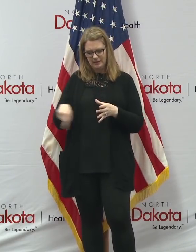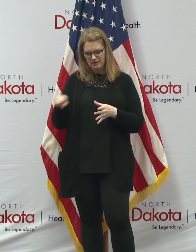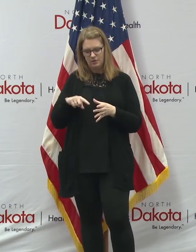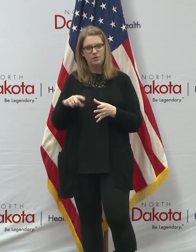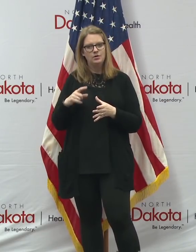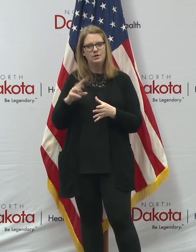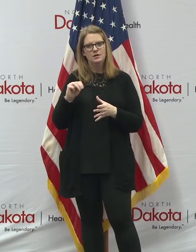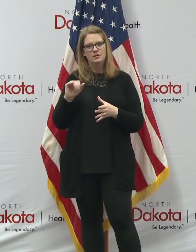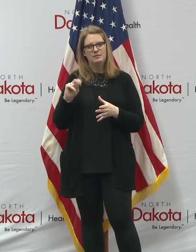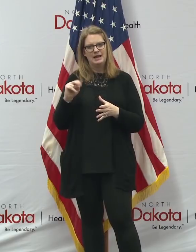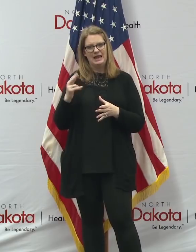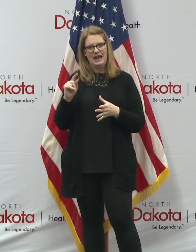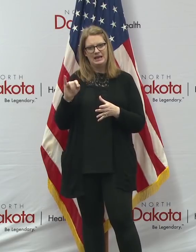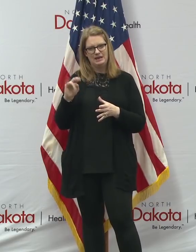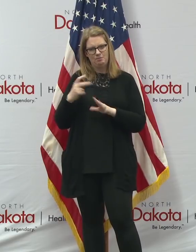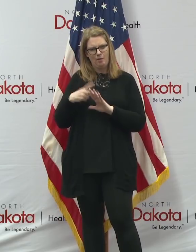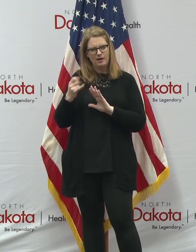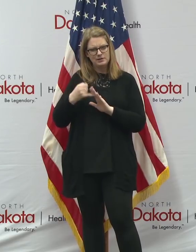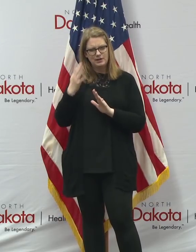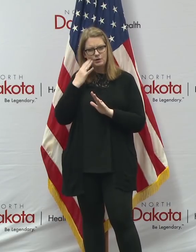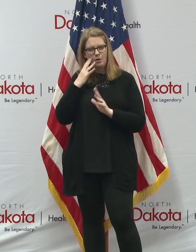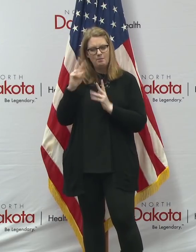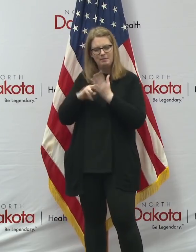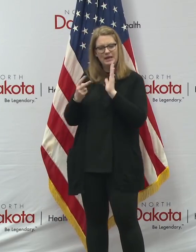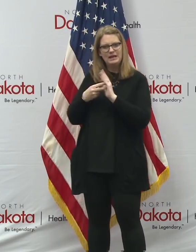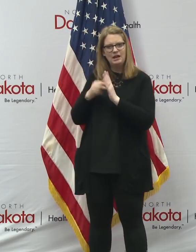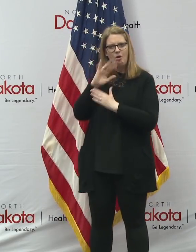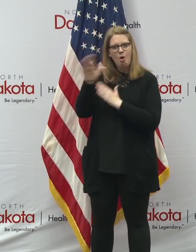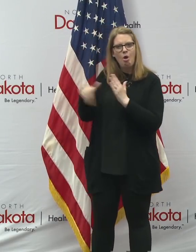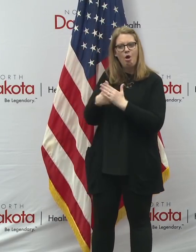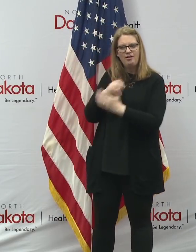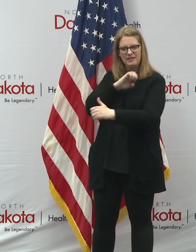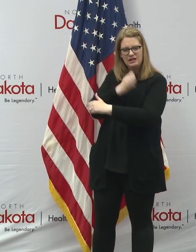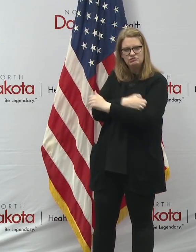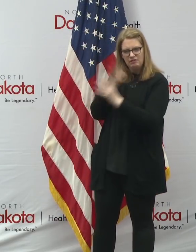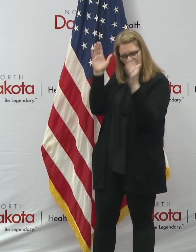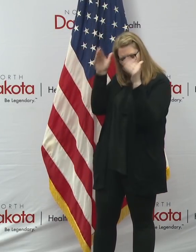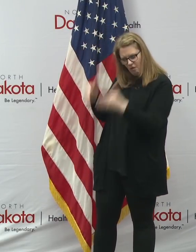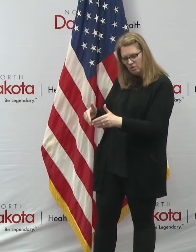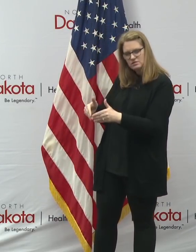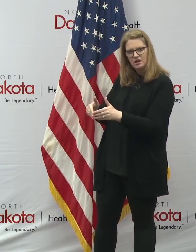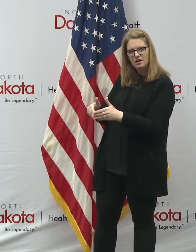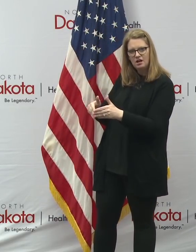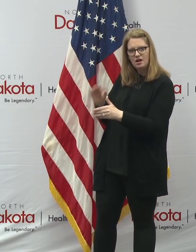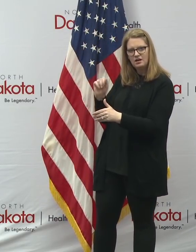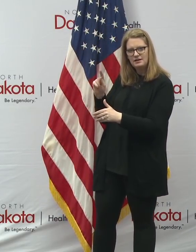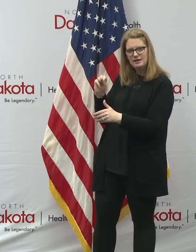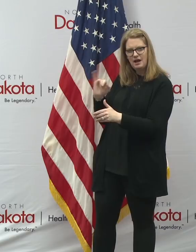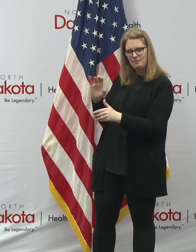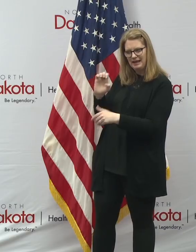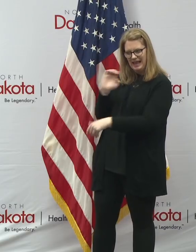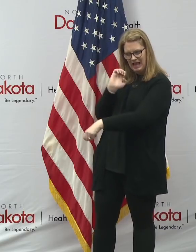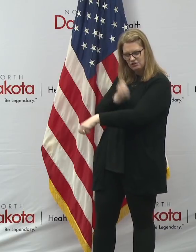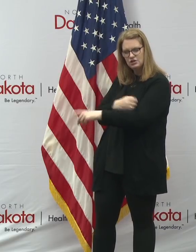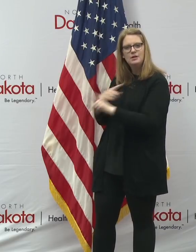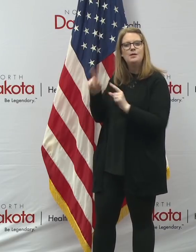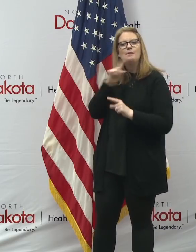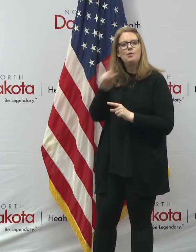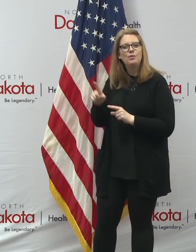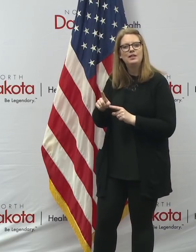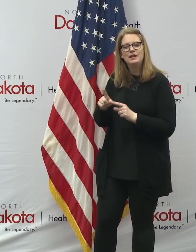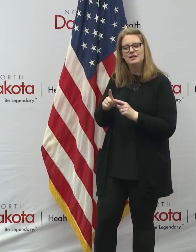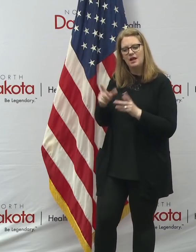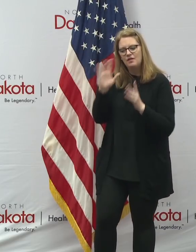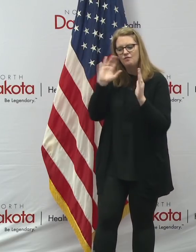put all the energy of our nation behind, uh, atomic research, why wouldn't we do a Manhattan project around, you know, really unlocking the